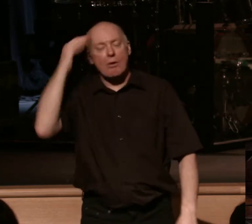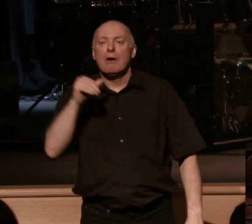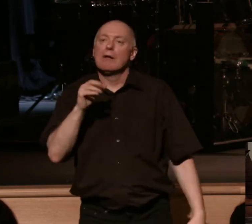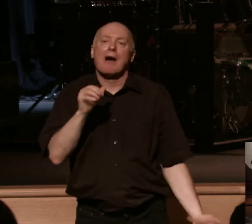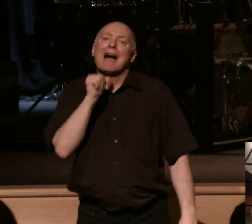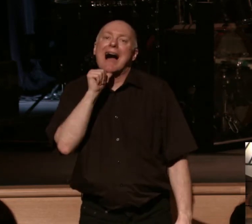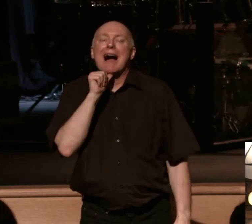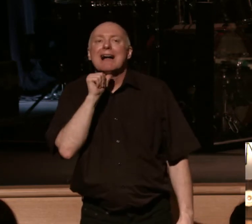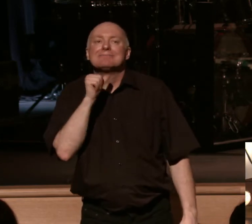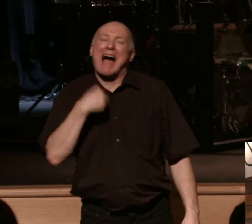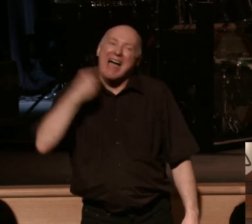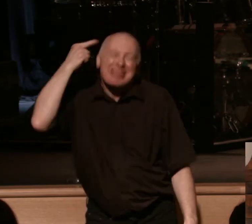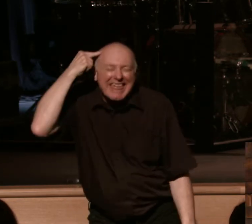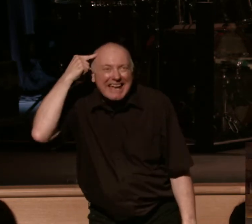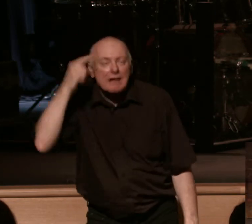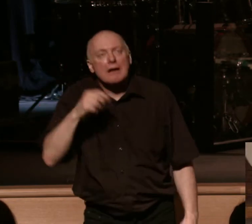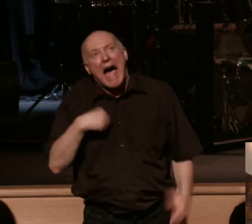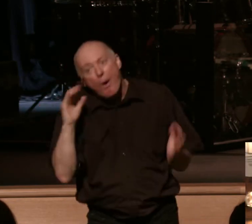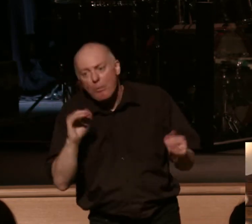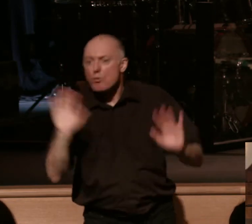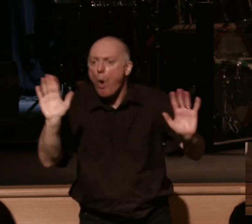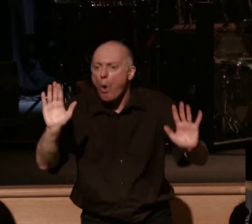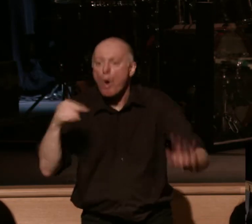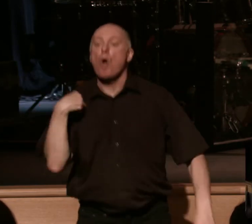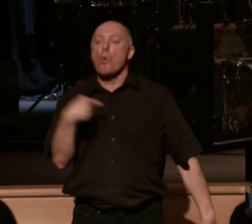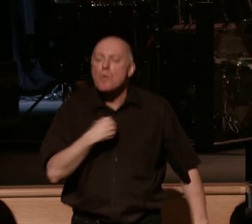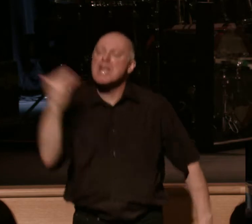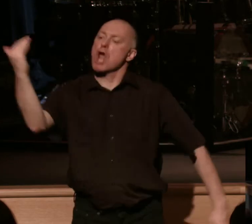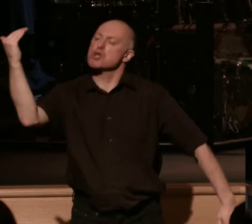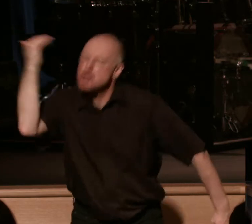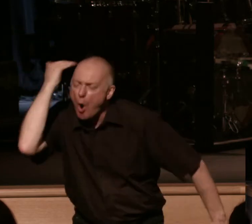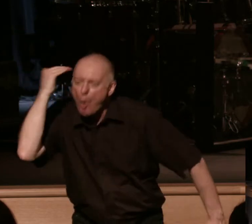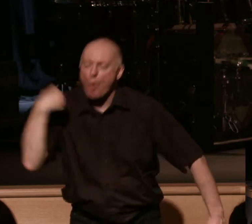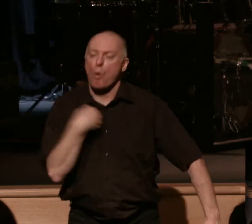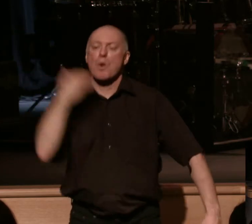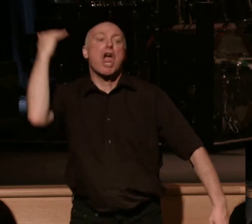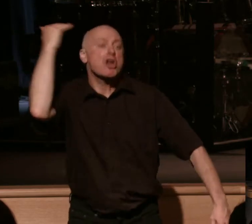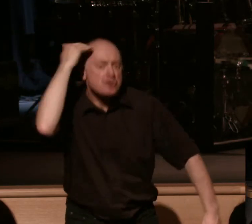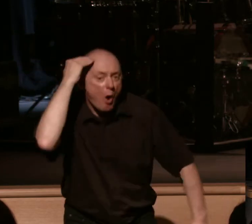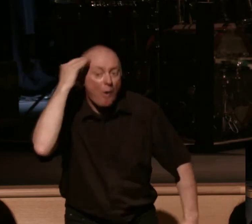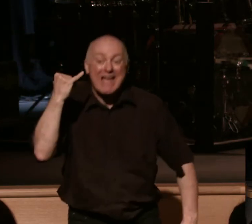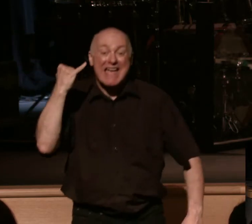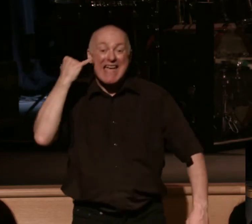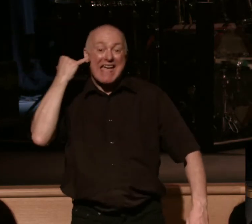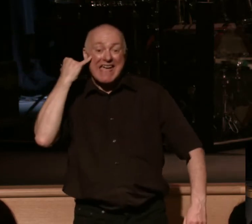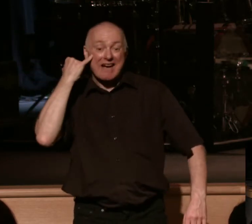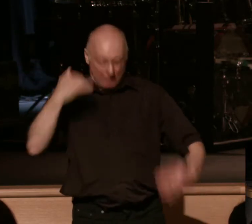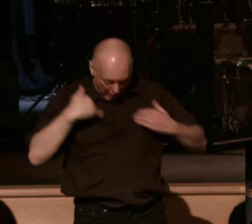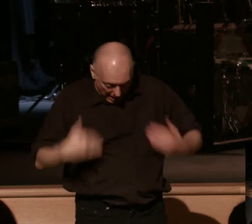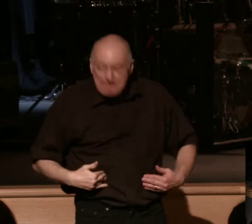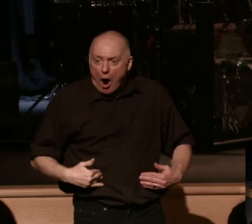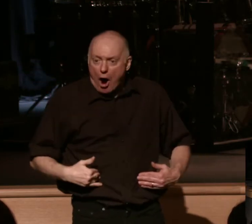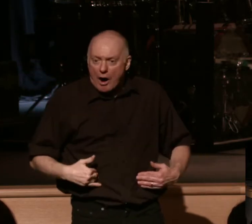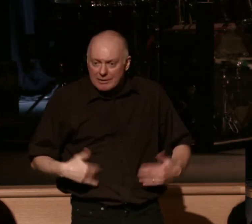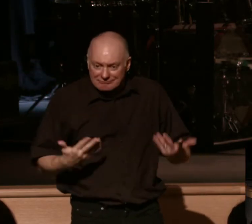or we hope. He says we know. We know what? We know, we know that if our earthly tent, tent, earthly body,